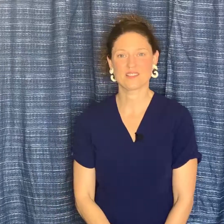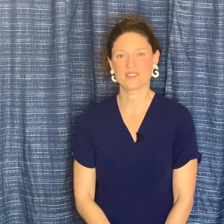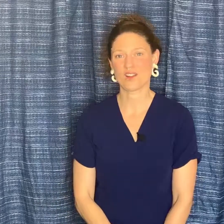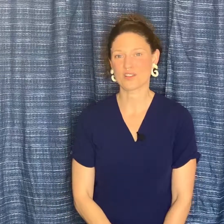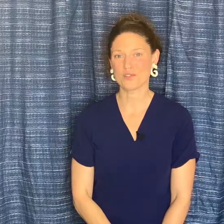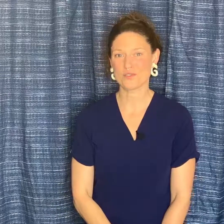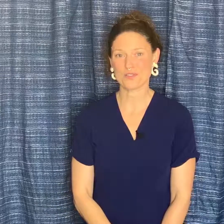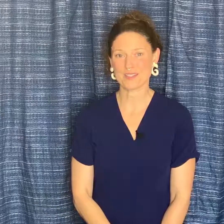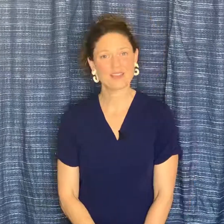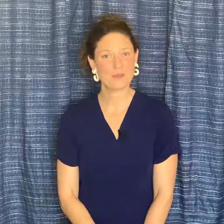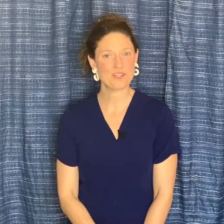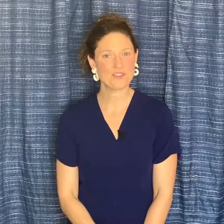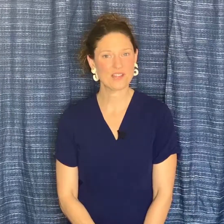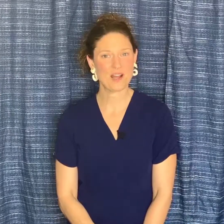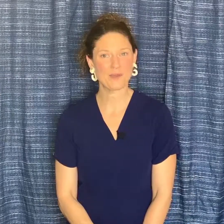are you using? Let me know in the comments.